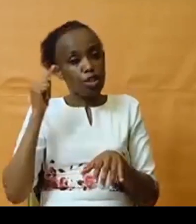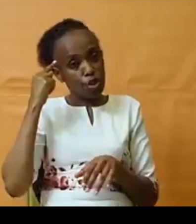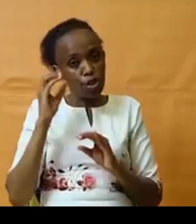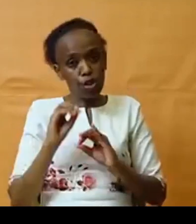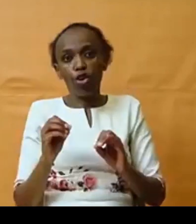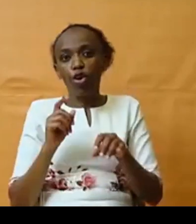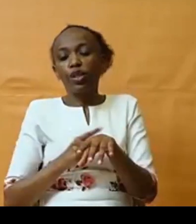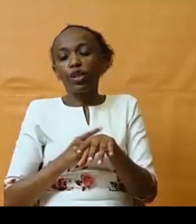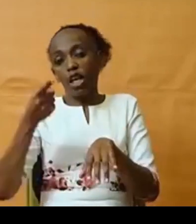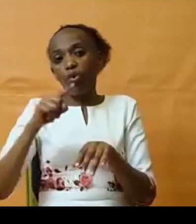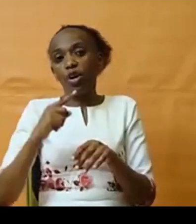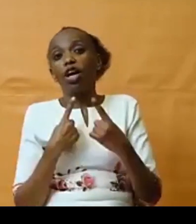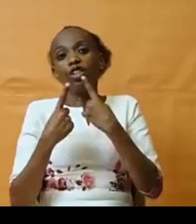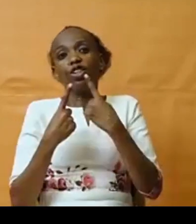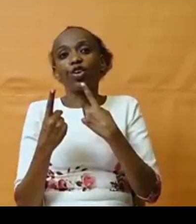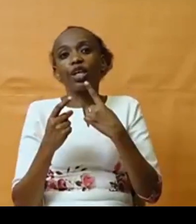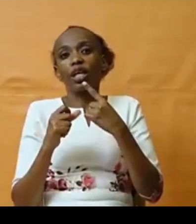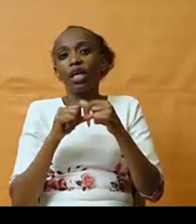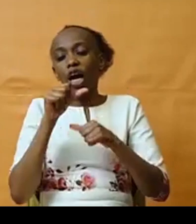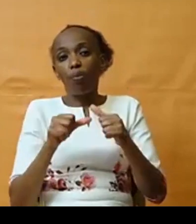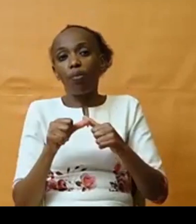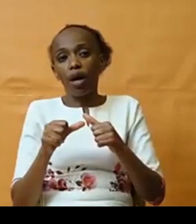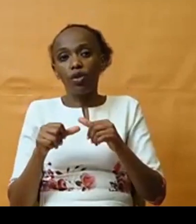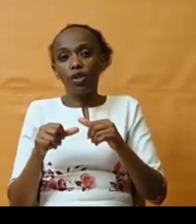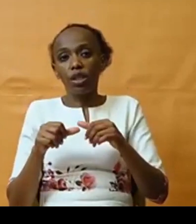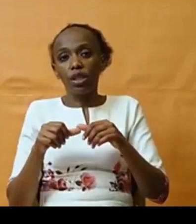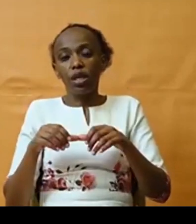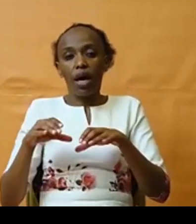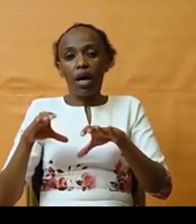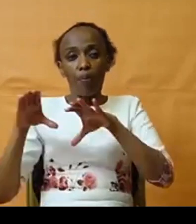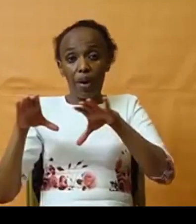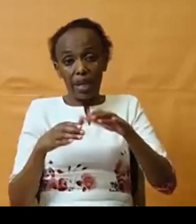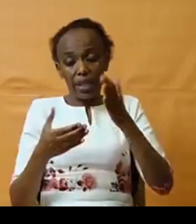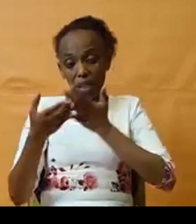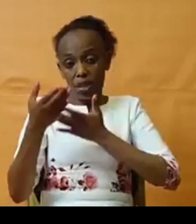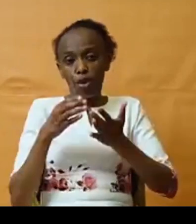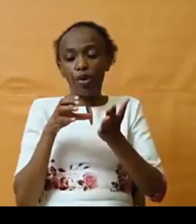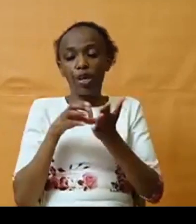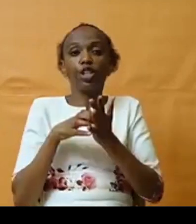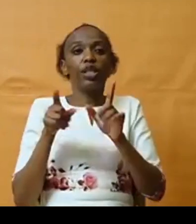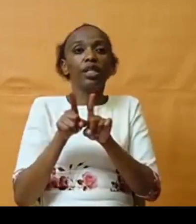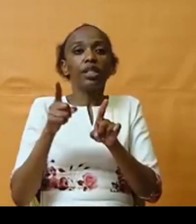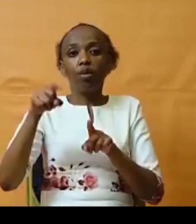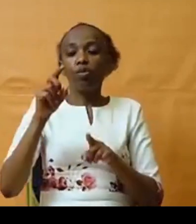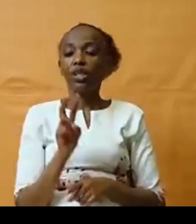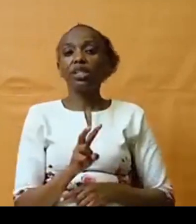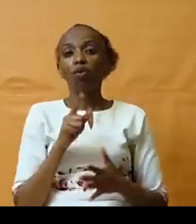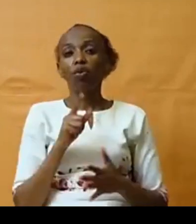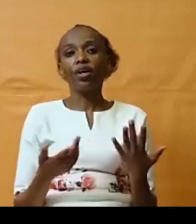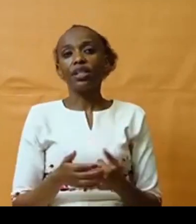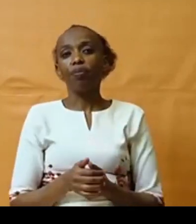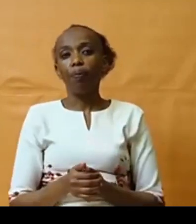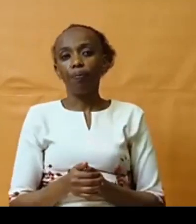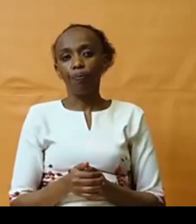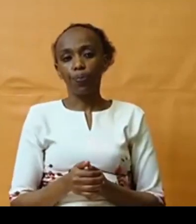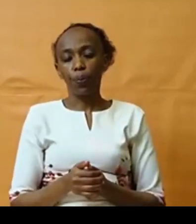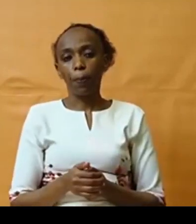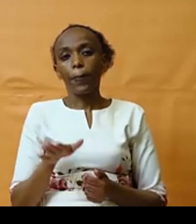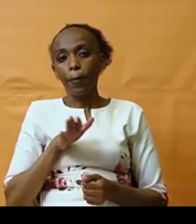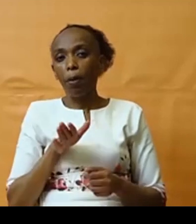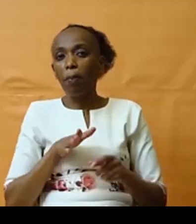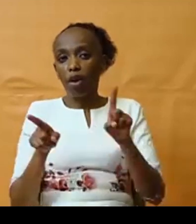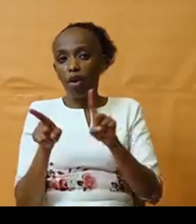are speaking about macroeconomic issues. And also we see that women also